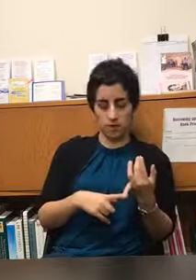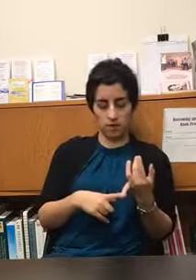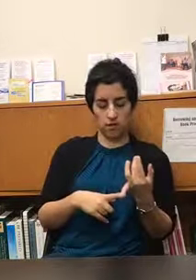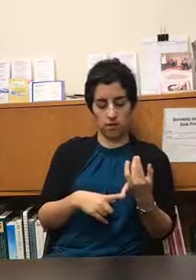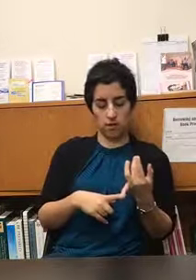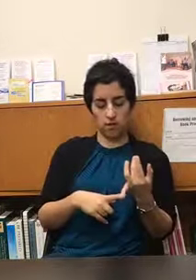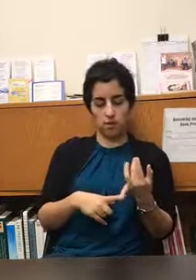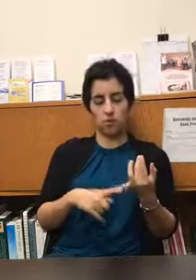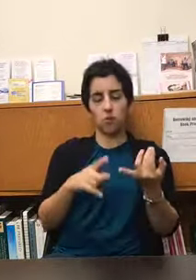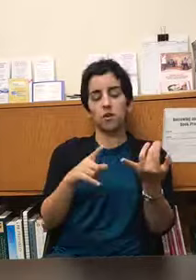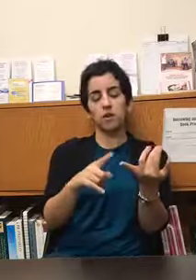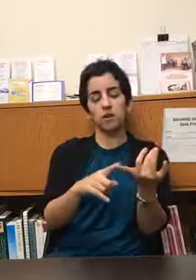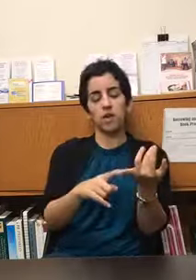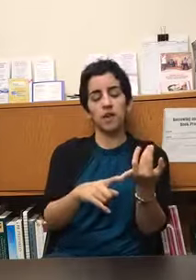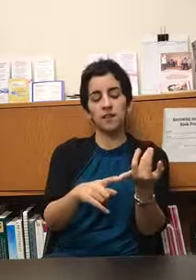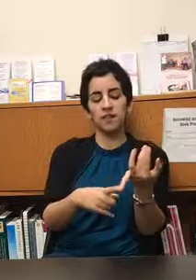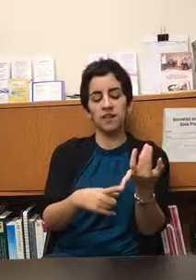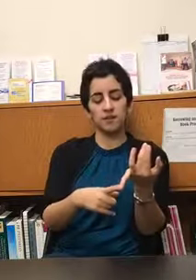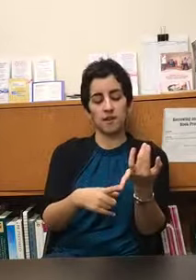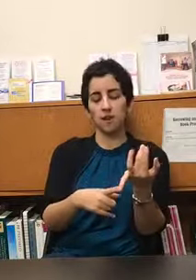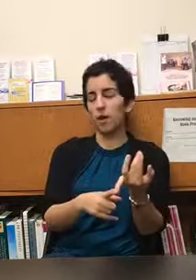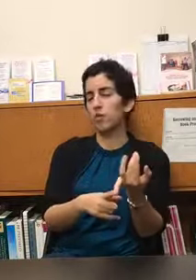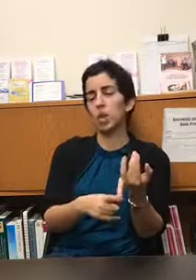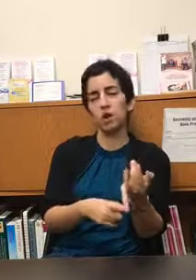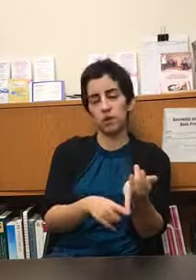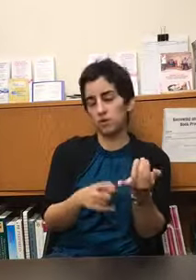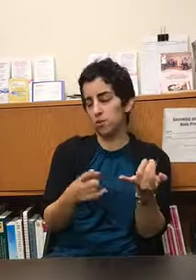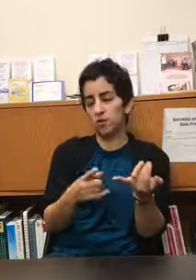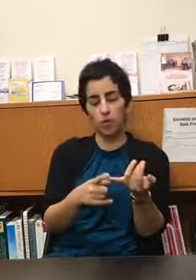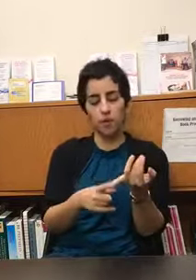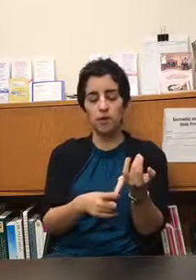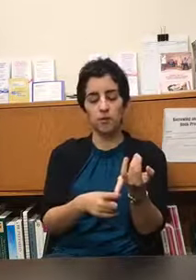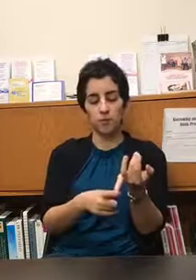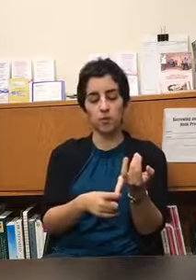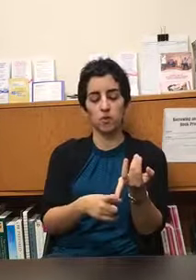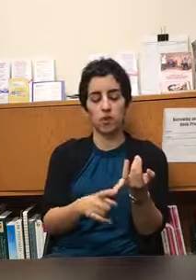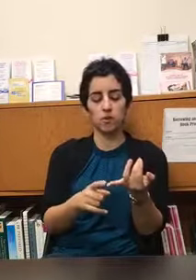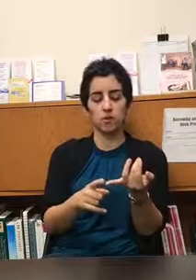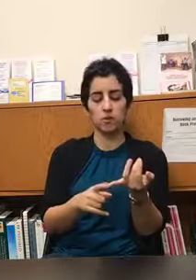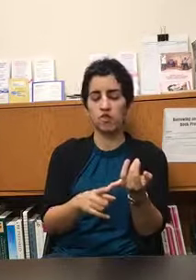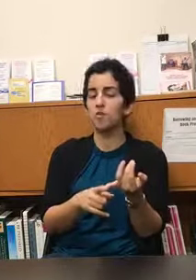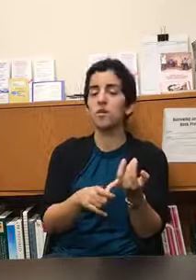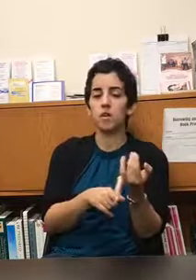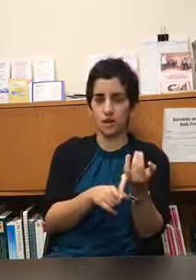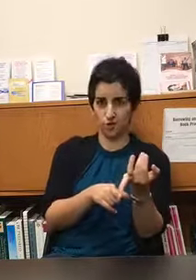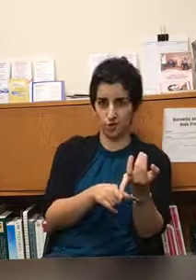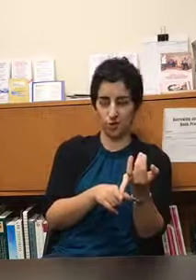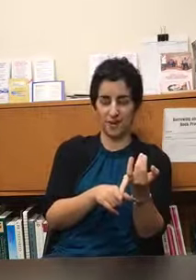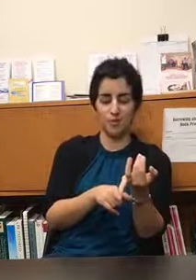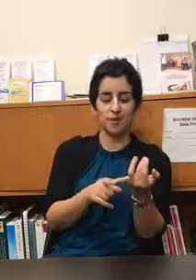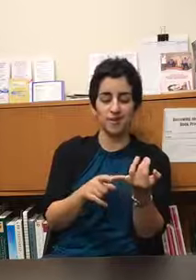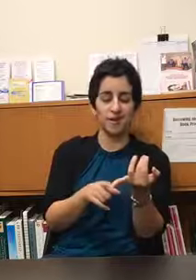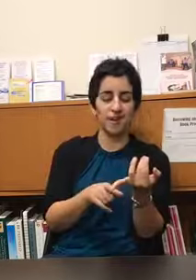so in the listening however long it is three four minutes are most songs which can feel like an eternity but it's not